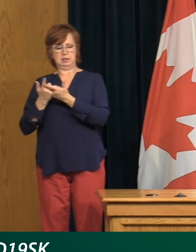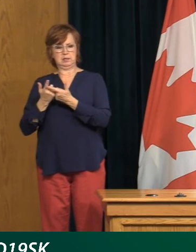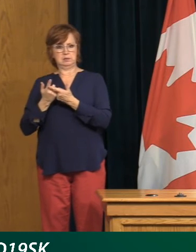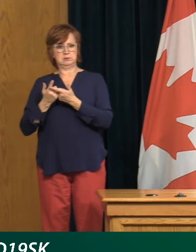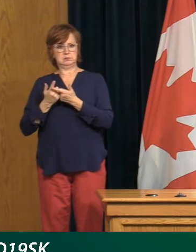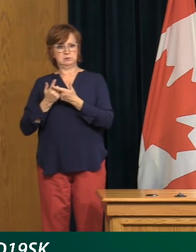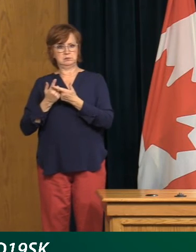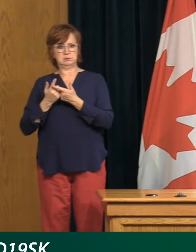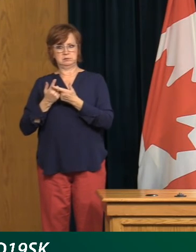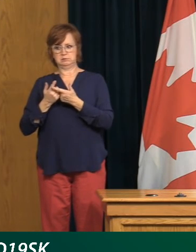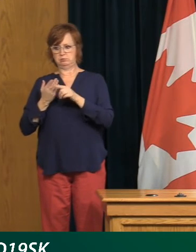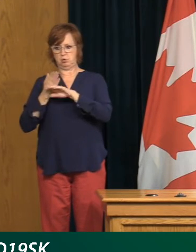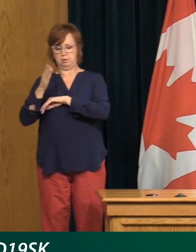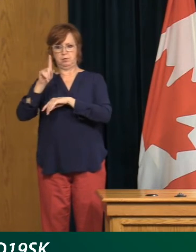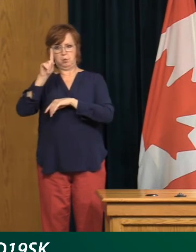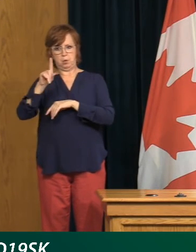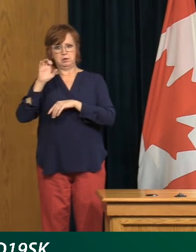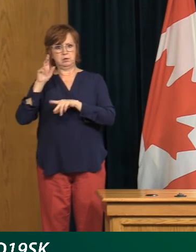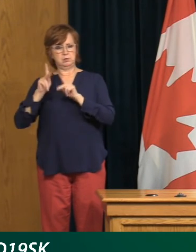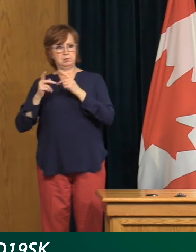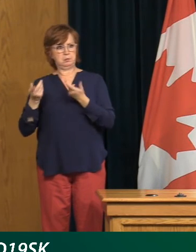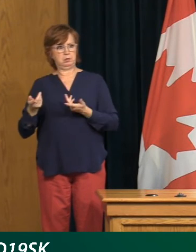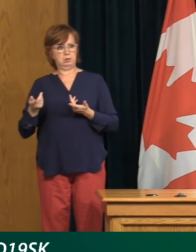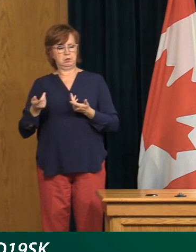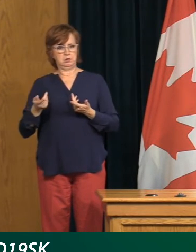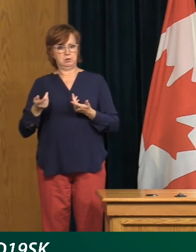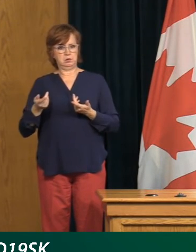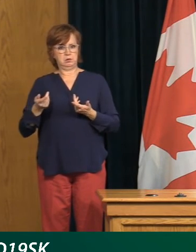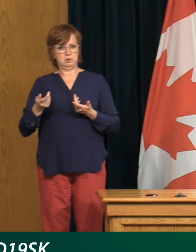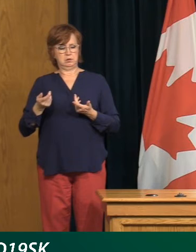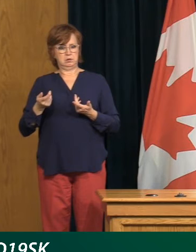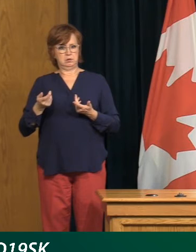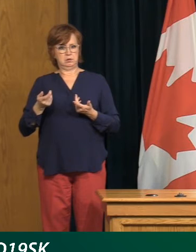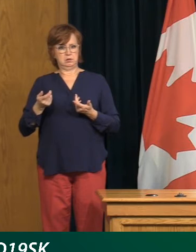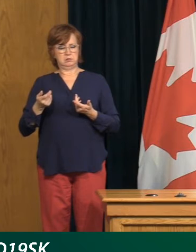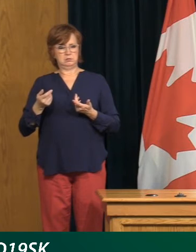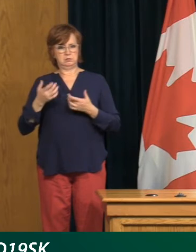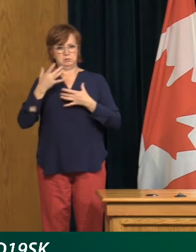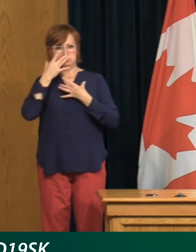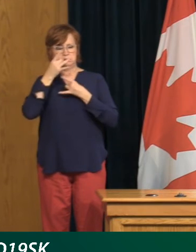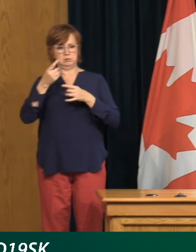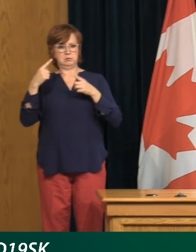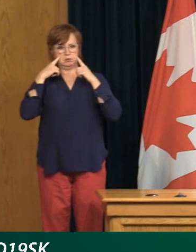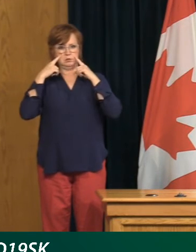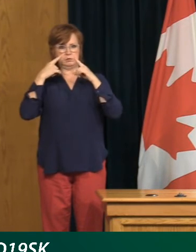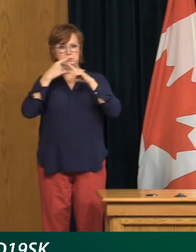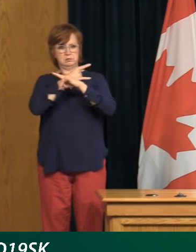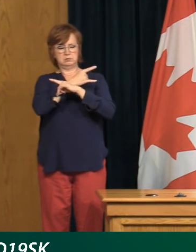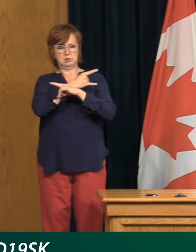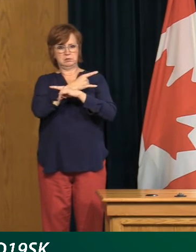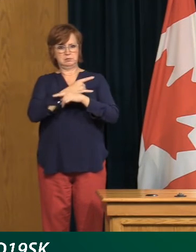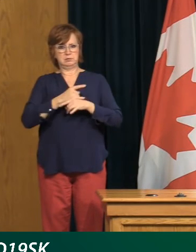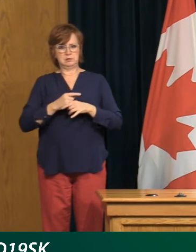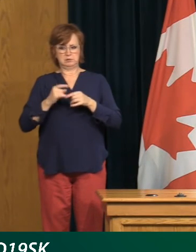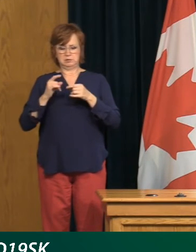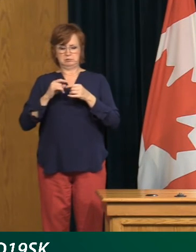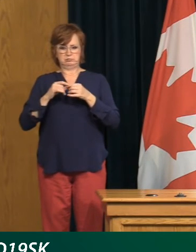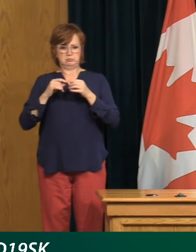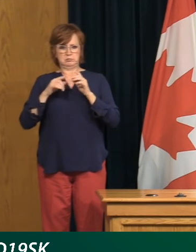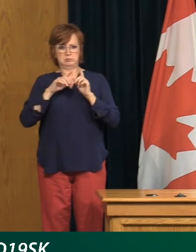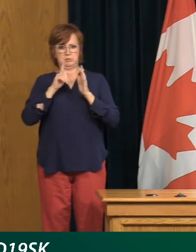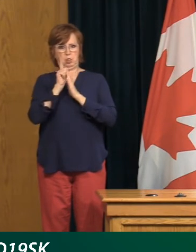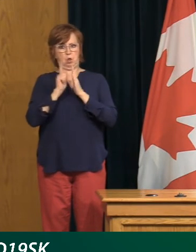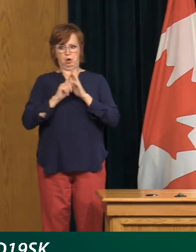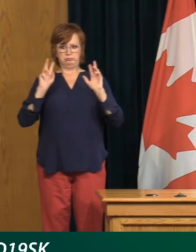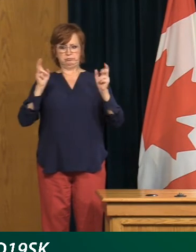get up to maybe over 100 people in these mini leagues and such according to some guidelines if that's the case. So what's wrong with these inconsistencies in regards to